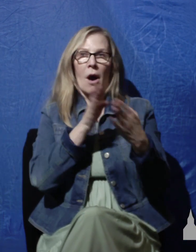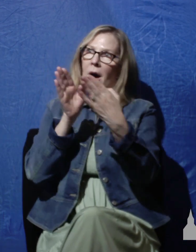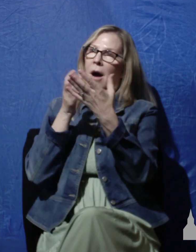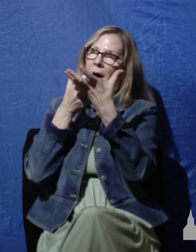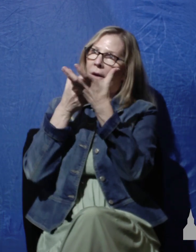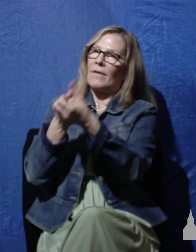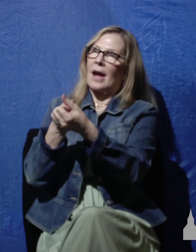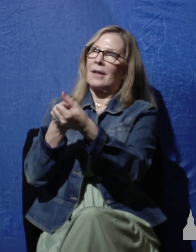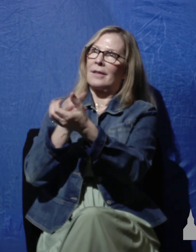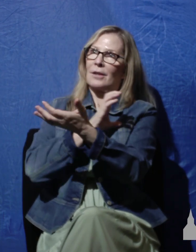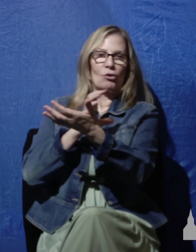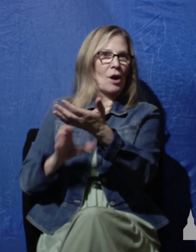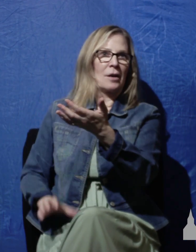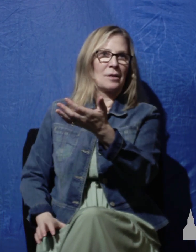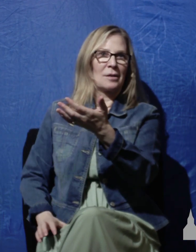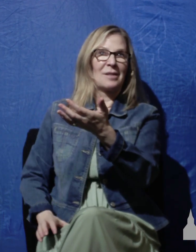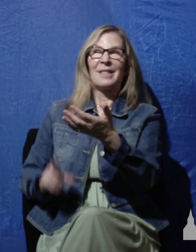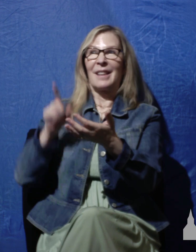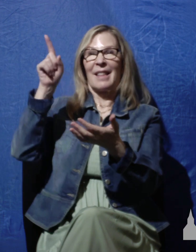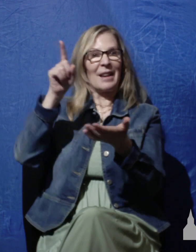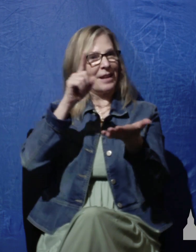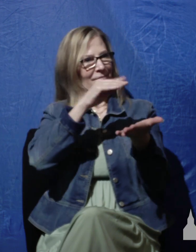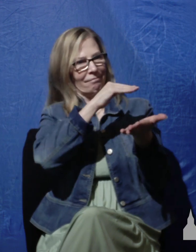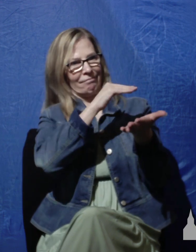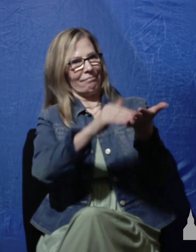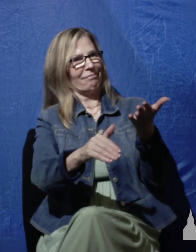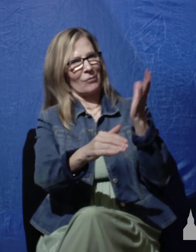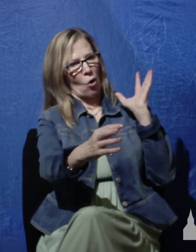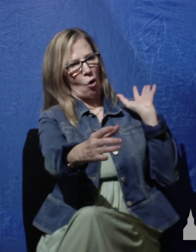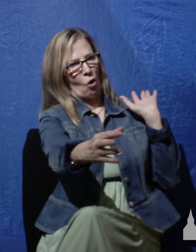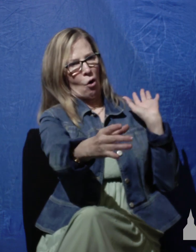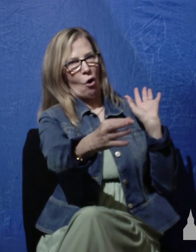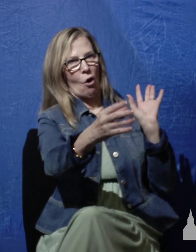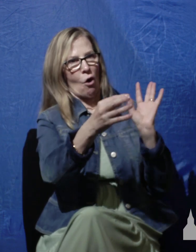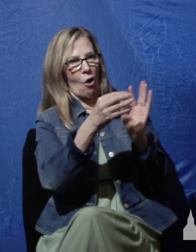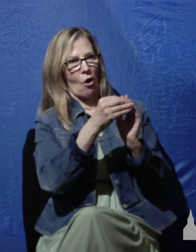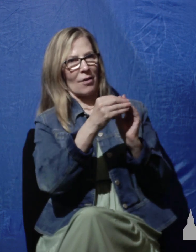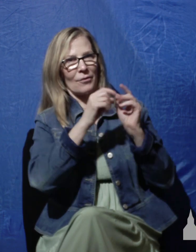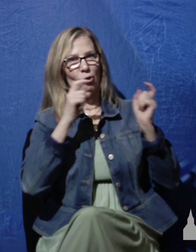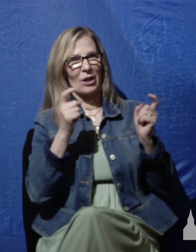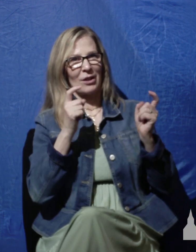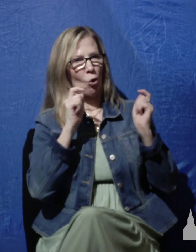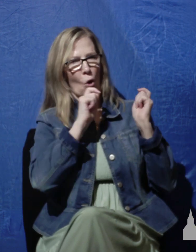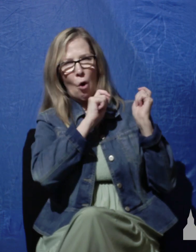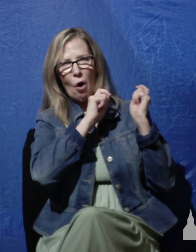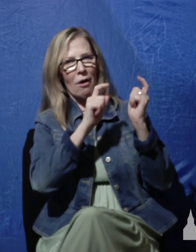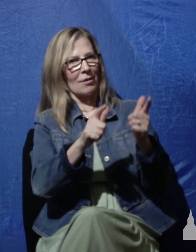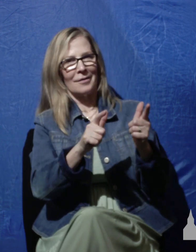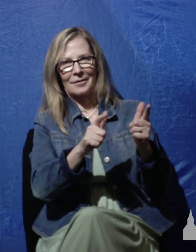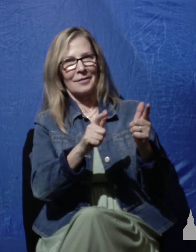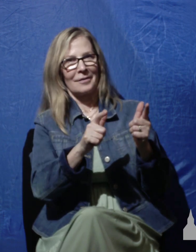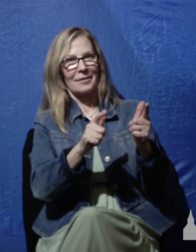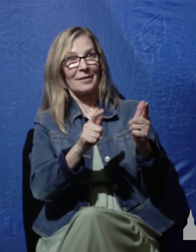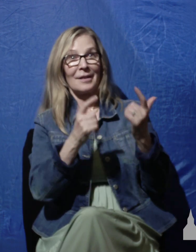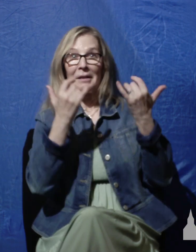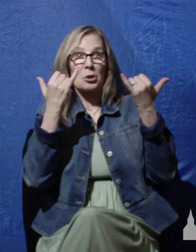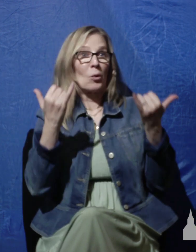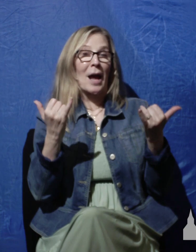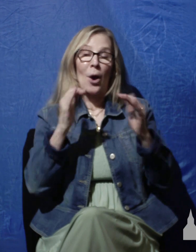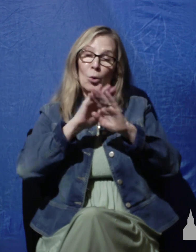having forgiven us all our transgressions, all of them. That's why there's no condemnation for anyone